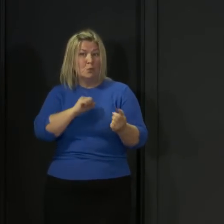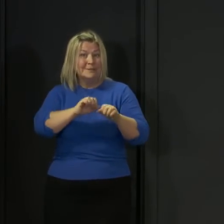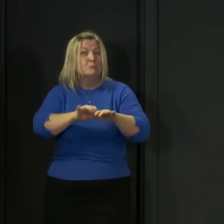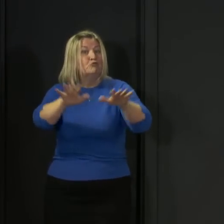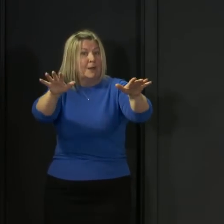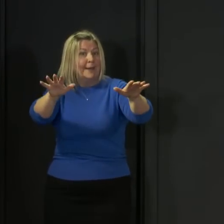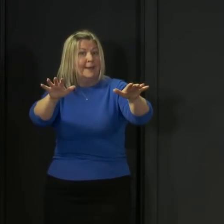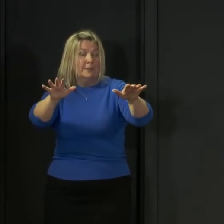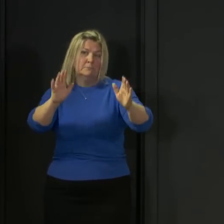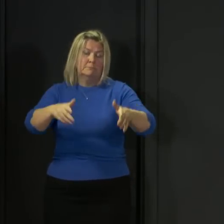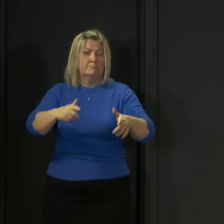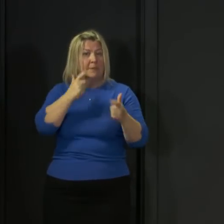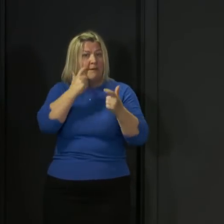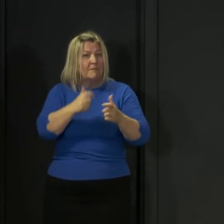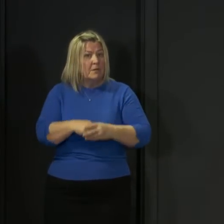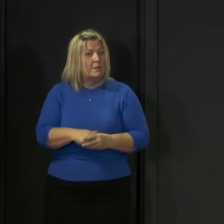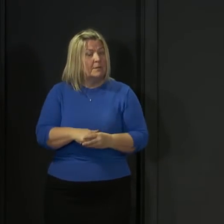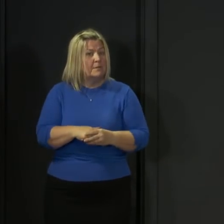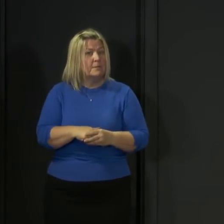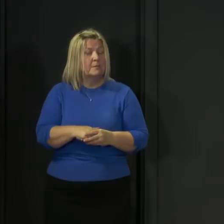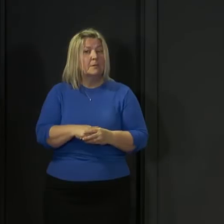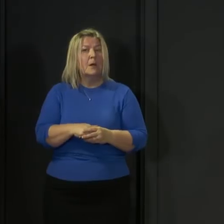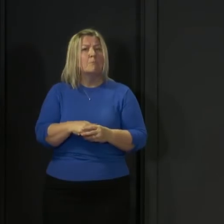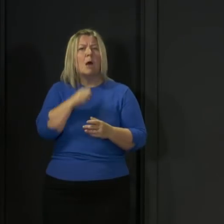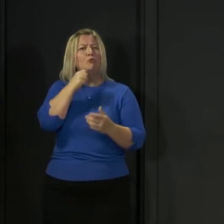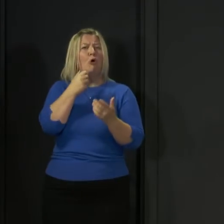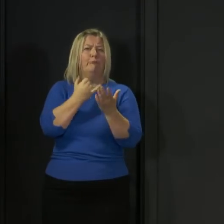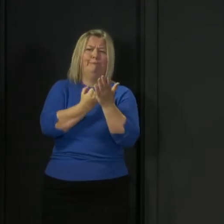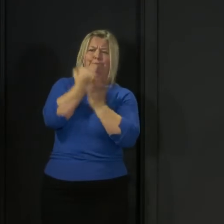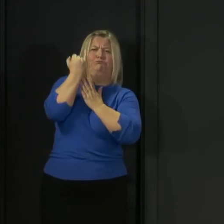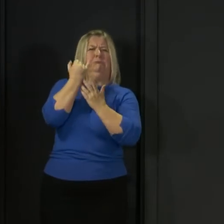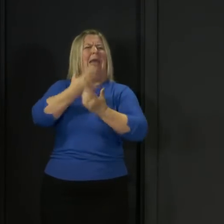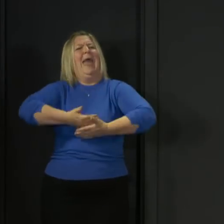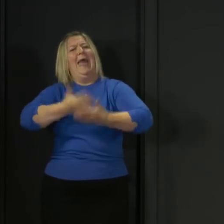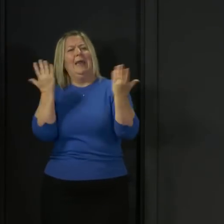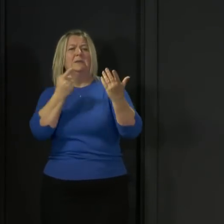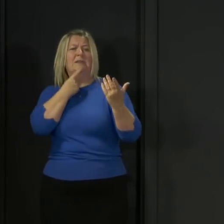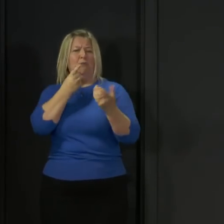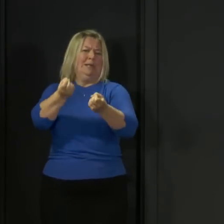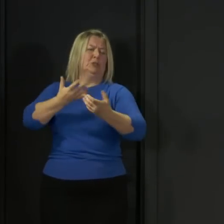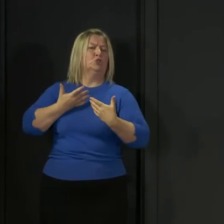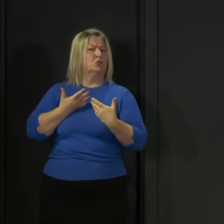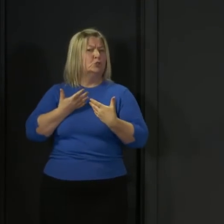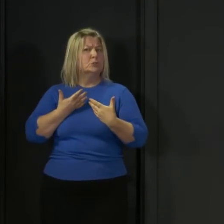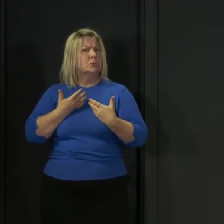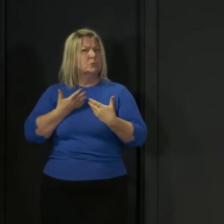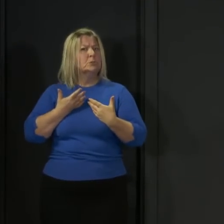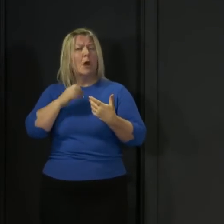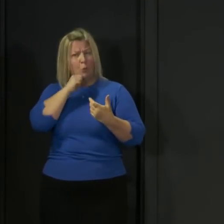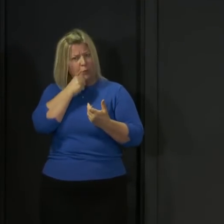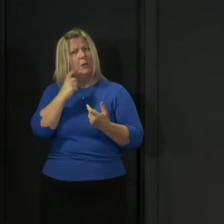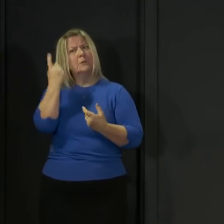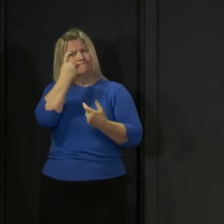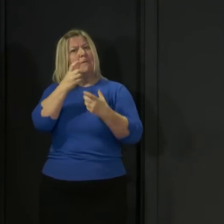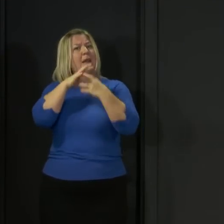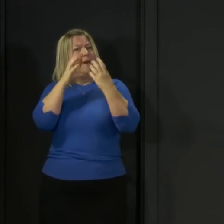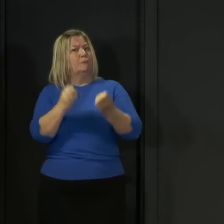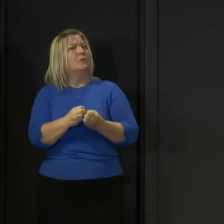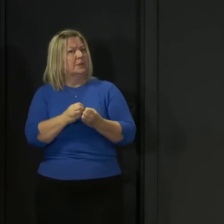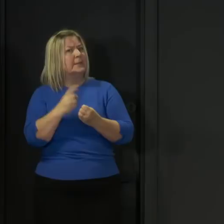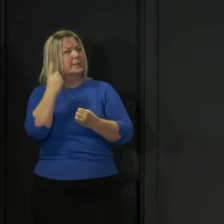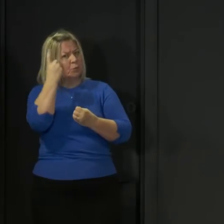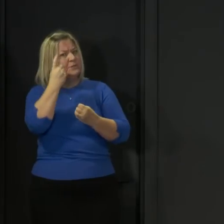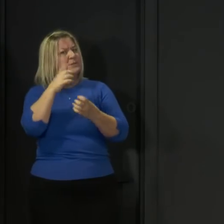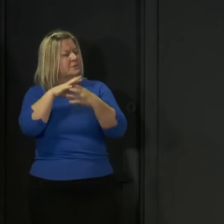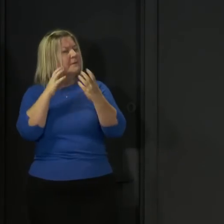at a very basic level, have never ruled out anything that could be helpful in trying to suppress this virus. But what I hope we will see